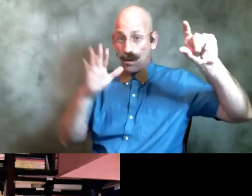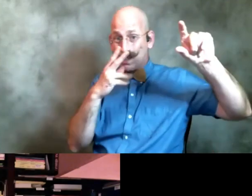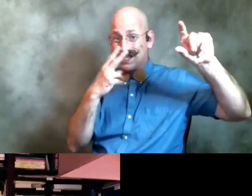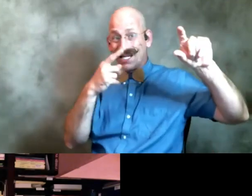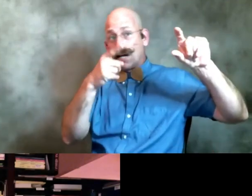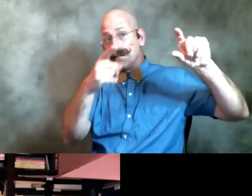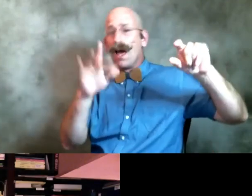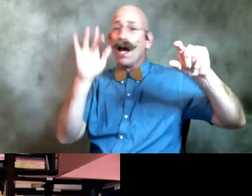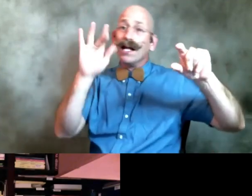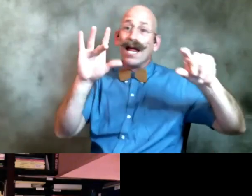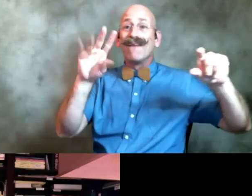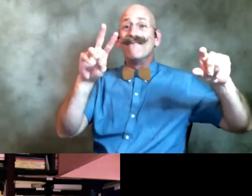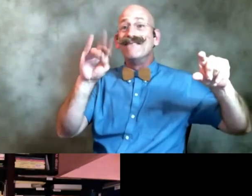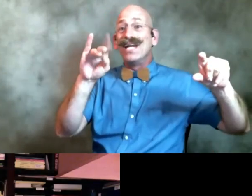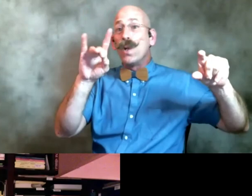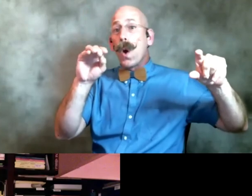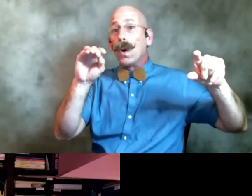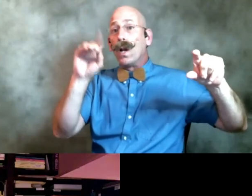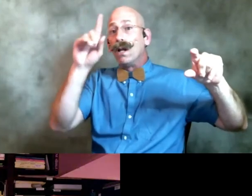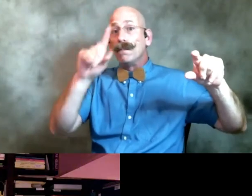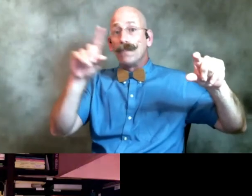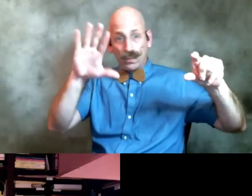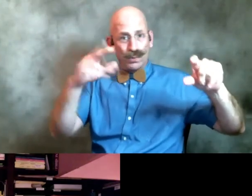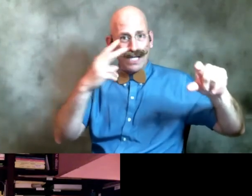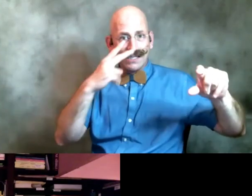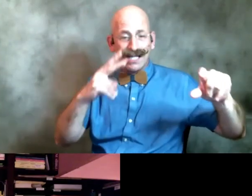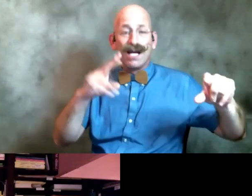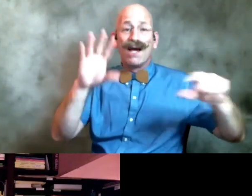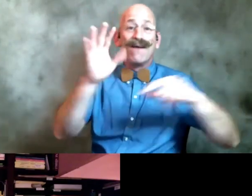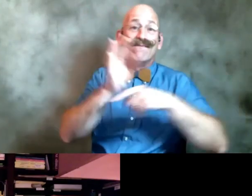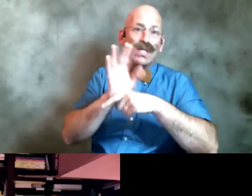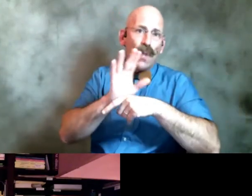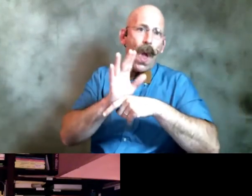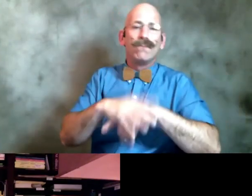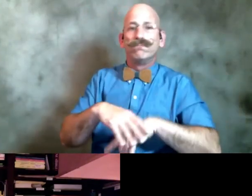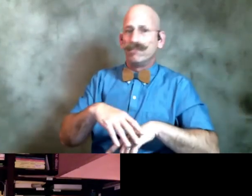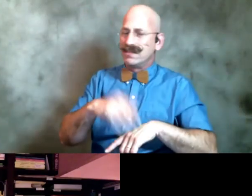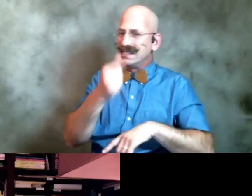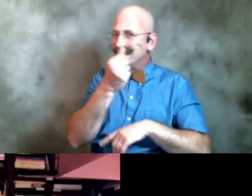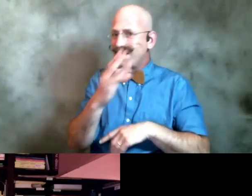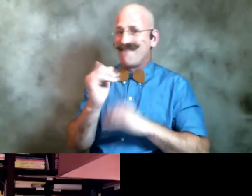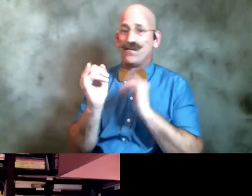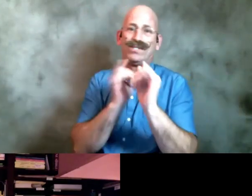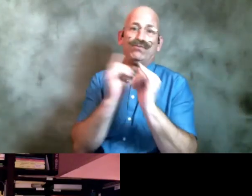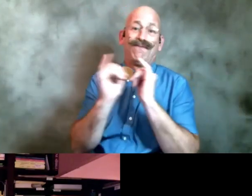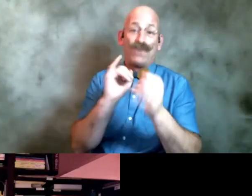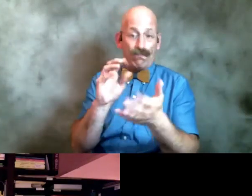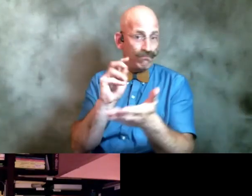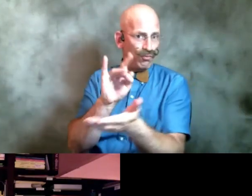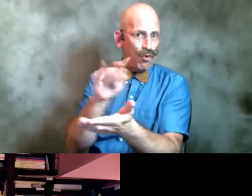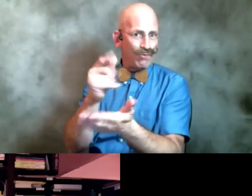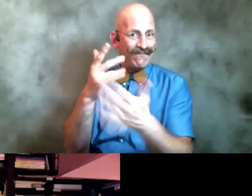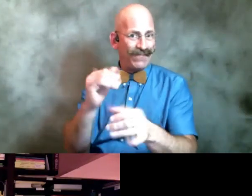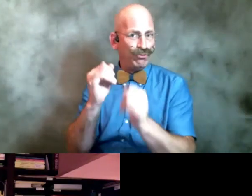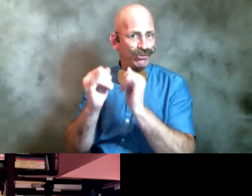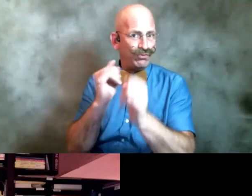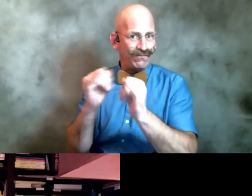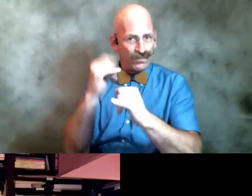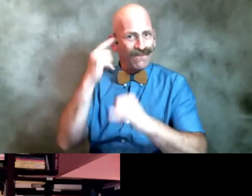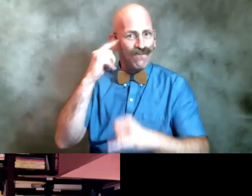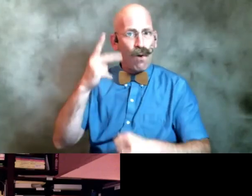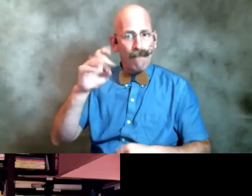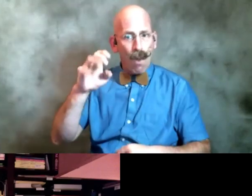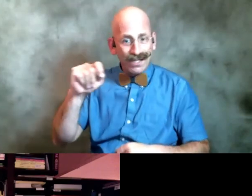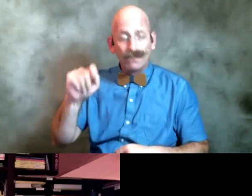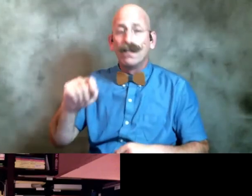our video and in there you can see the video of uh several interviews that dorit has conducted with poets uh